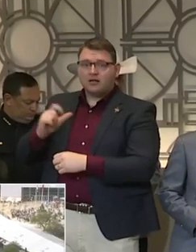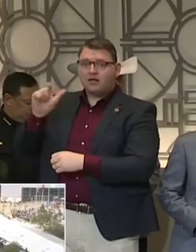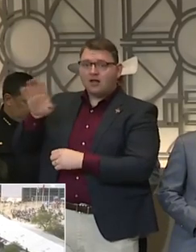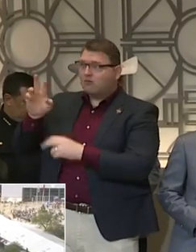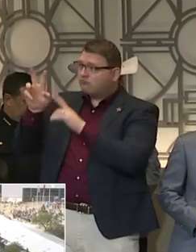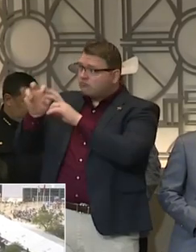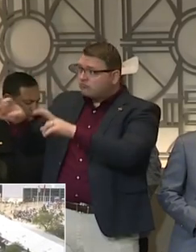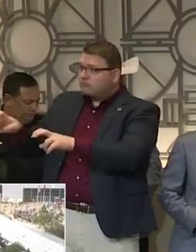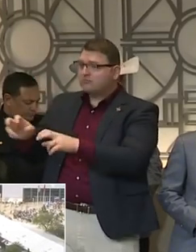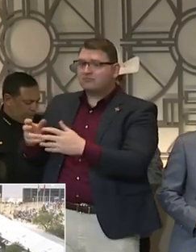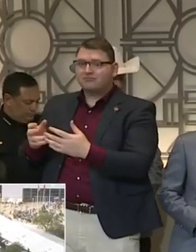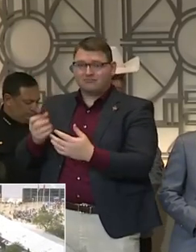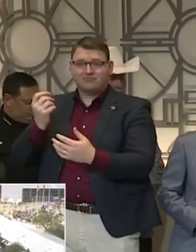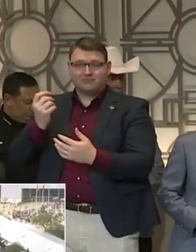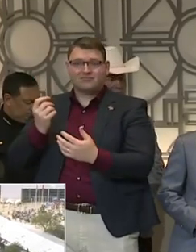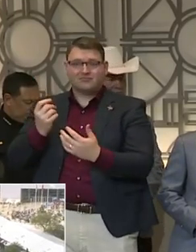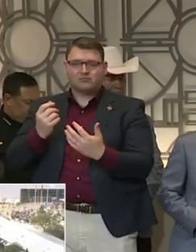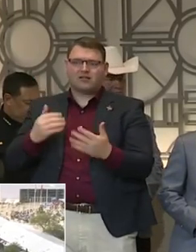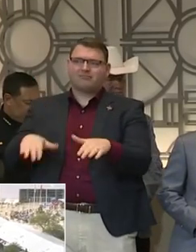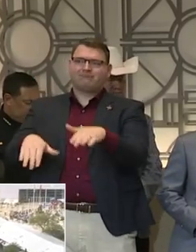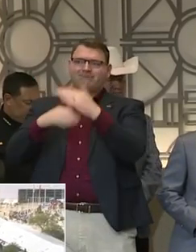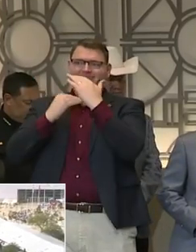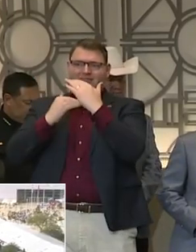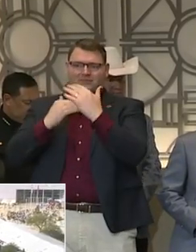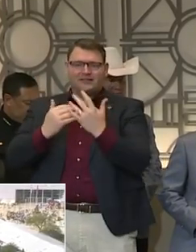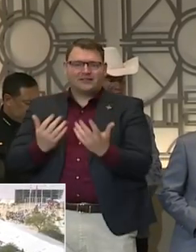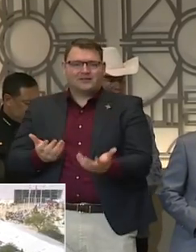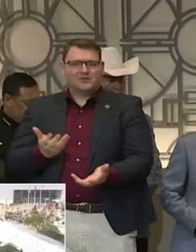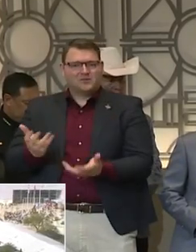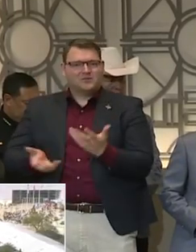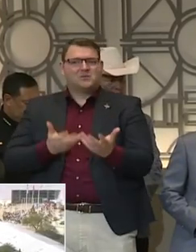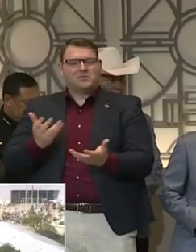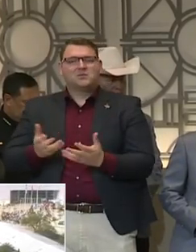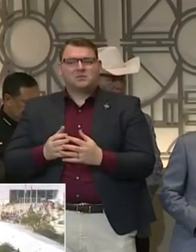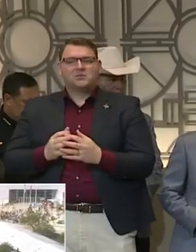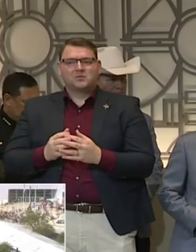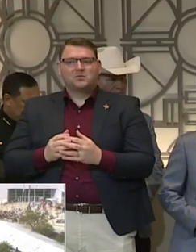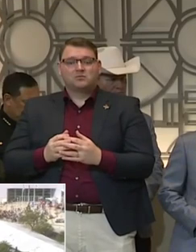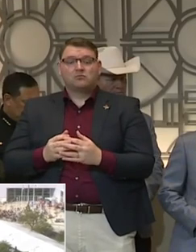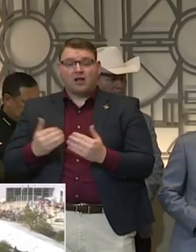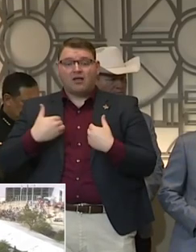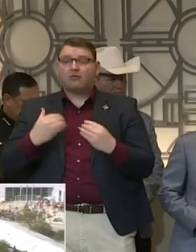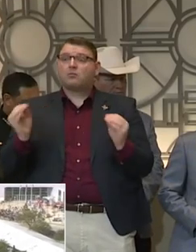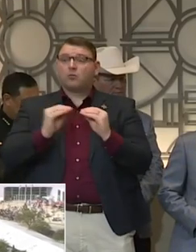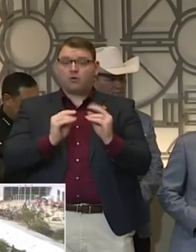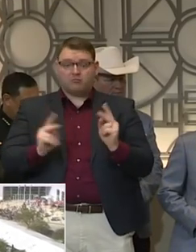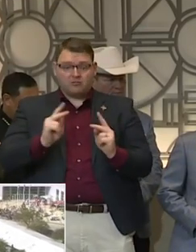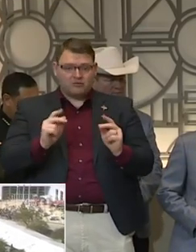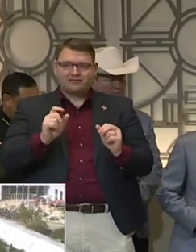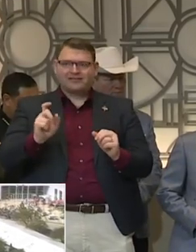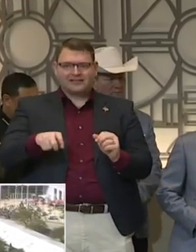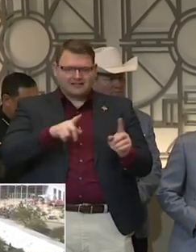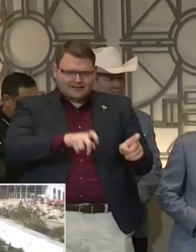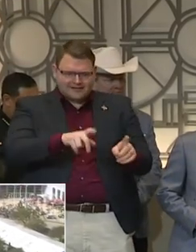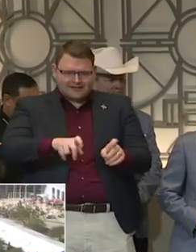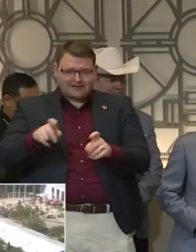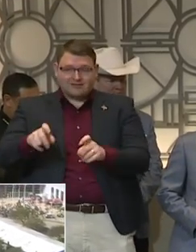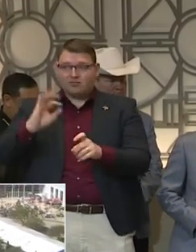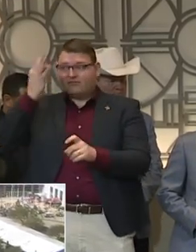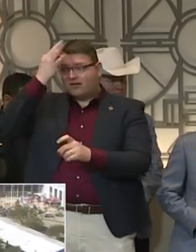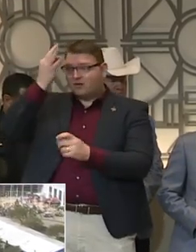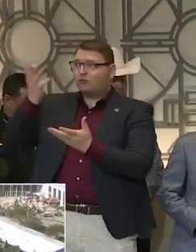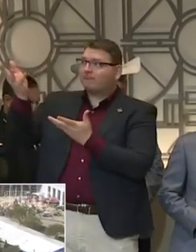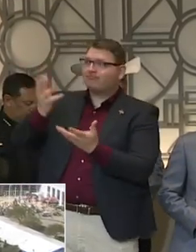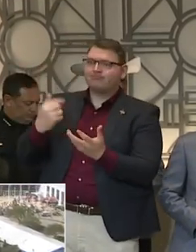have tested, but because of the lack of tests we've received from the federal government, we've had very limited capabilities.